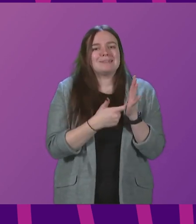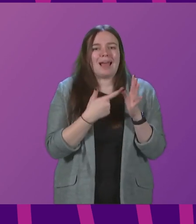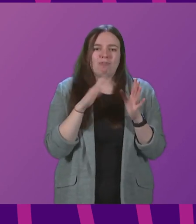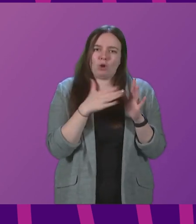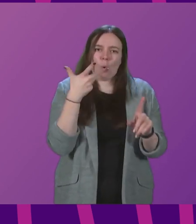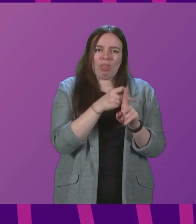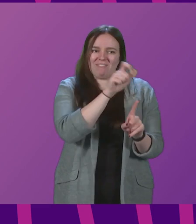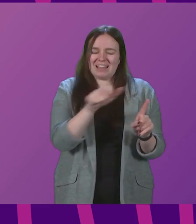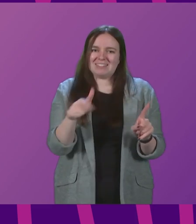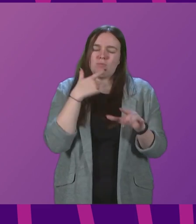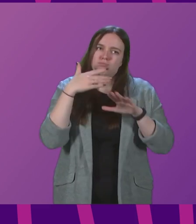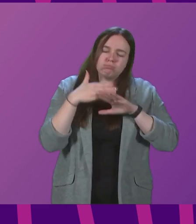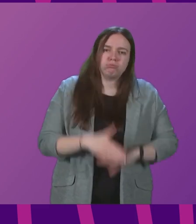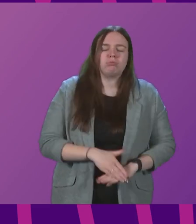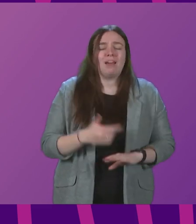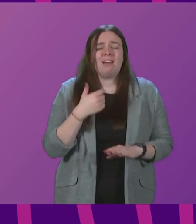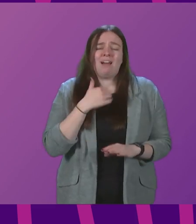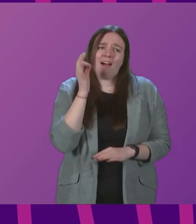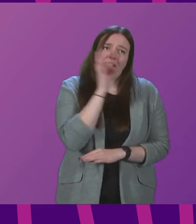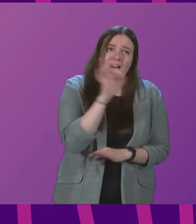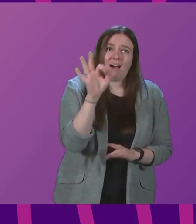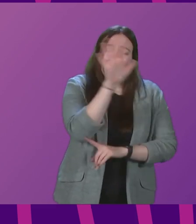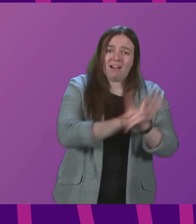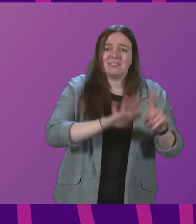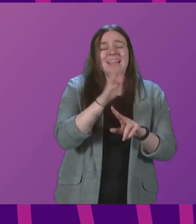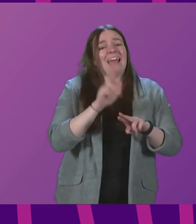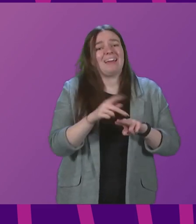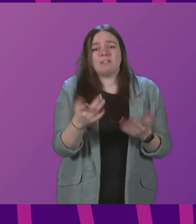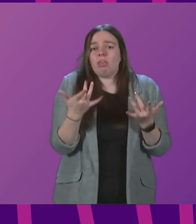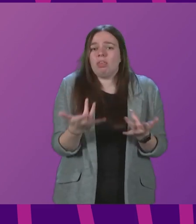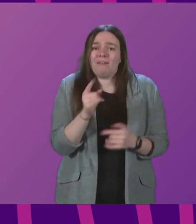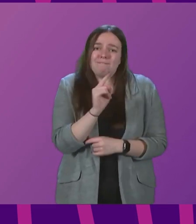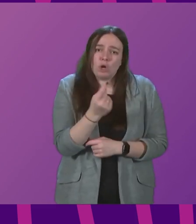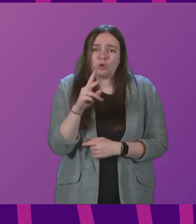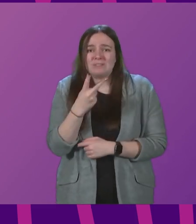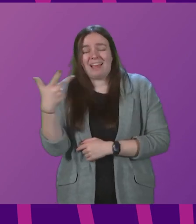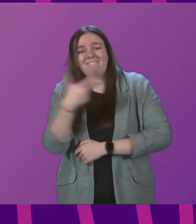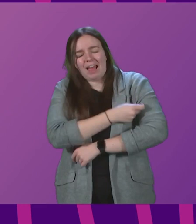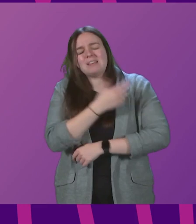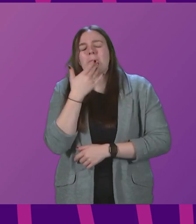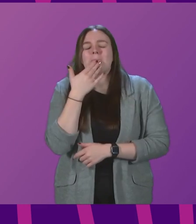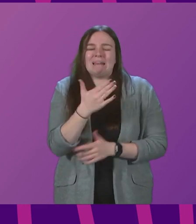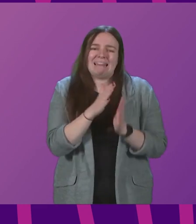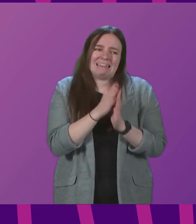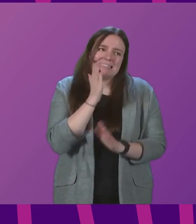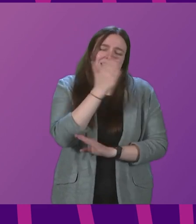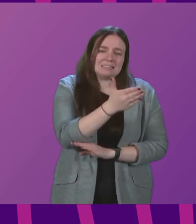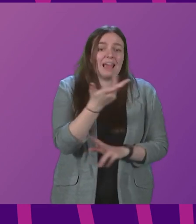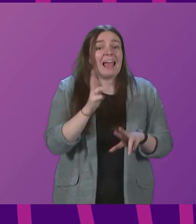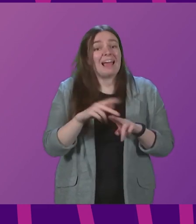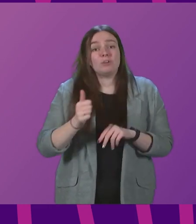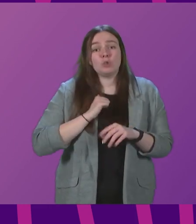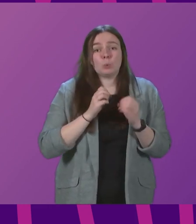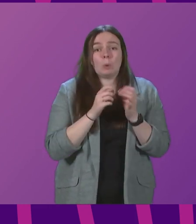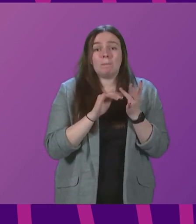efforts. And I appeal to people across the country, if you haven't had your first or second dose of the vaccine, please do. And if you're due a booster,